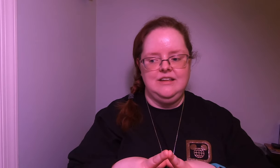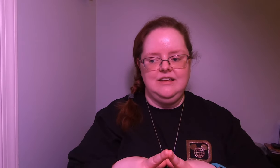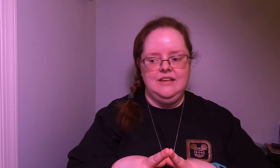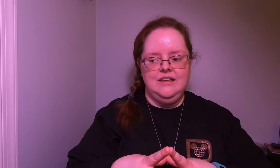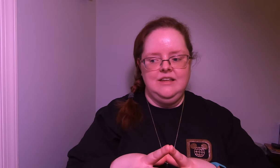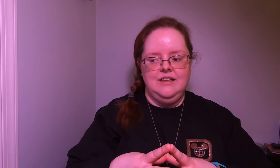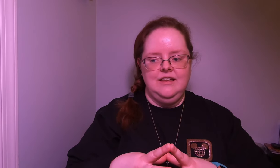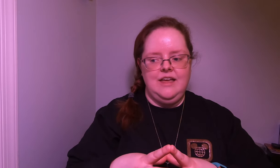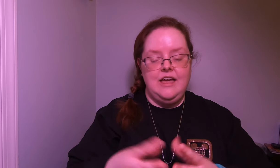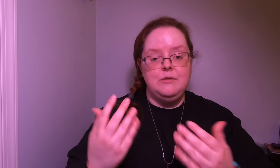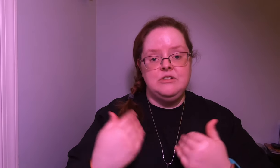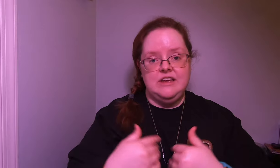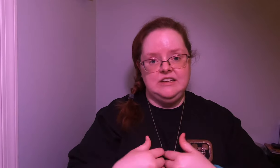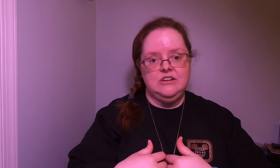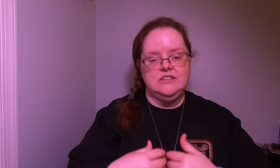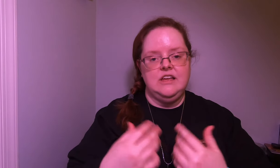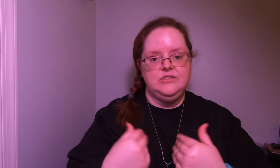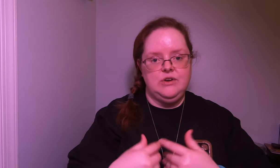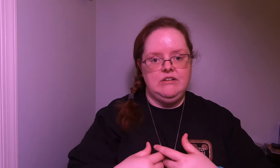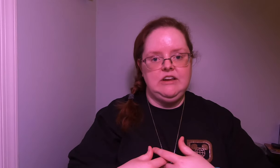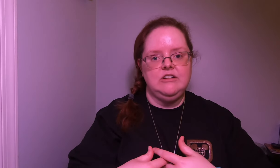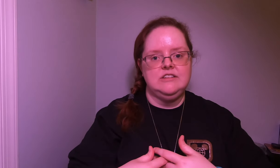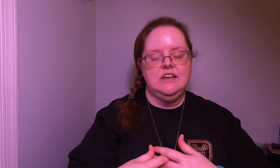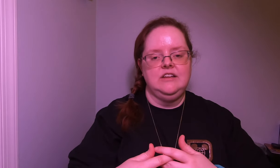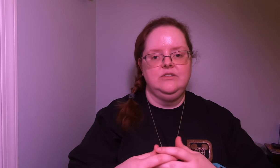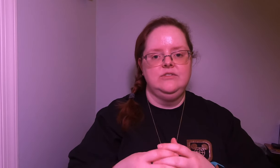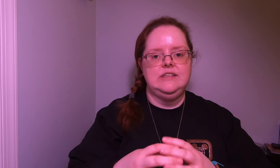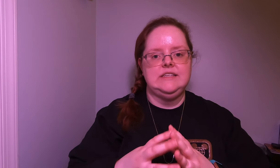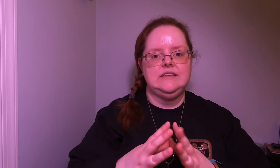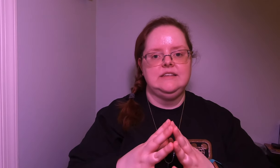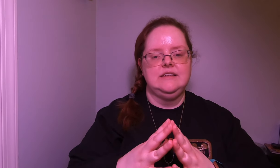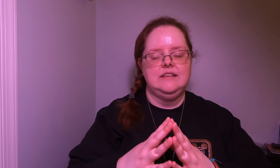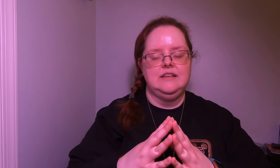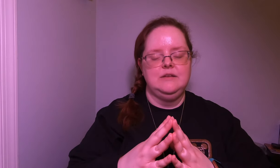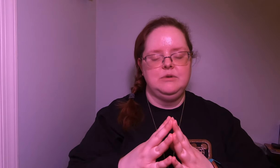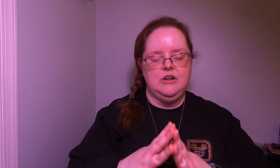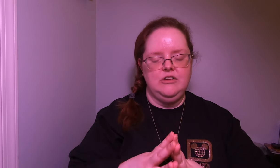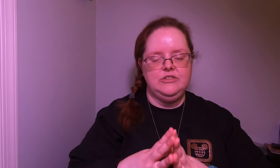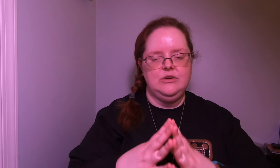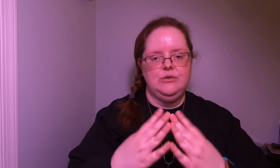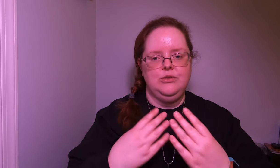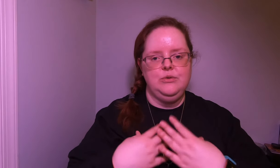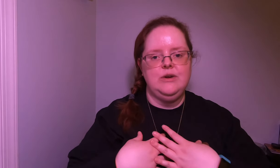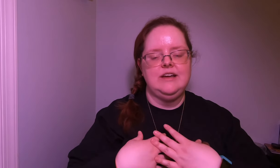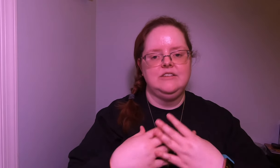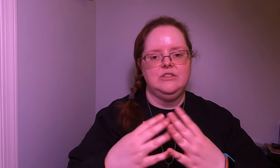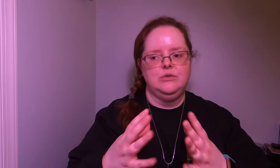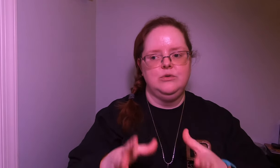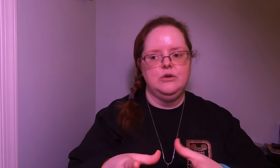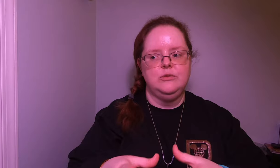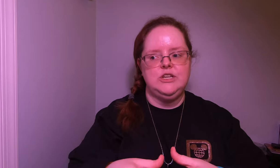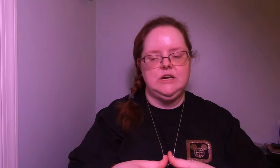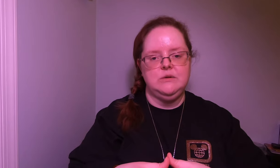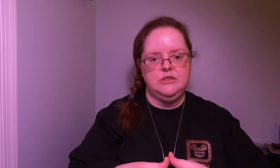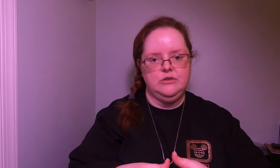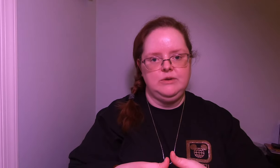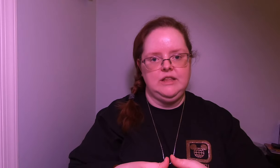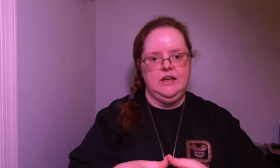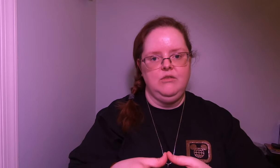a protecting ourselves grounding ourselves but also through us through the cords we share with those we love